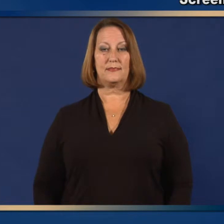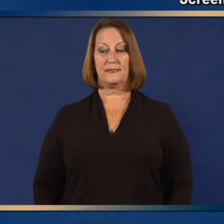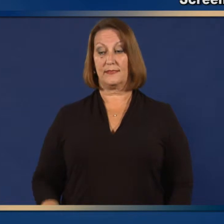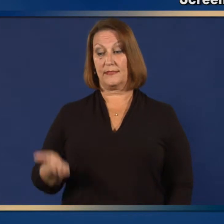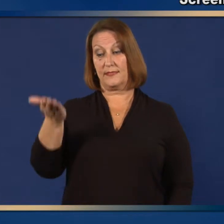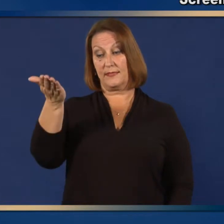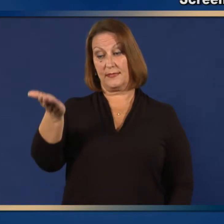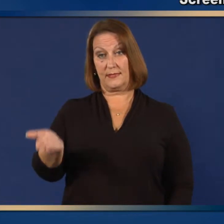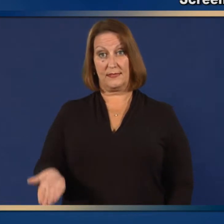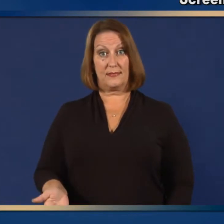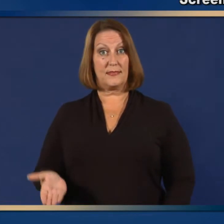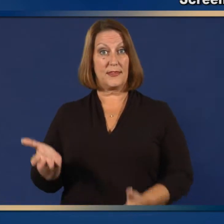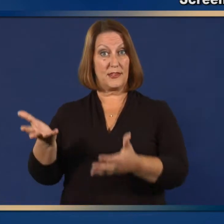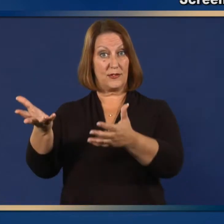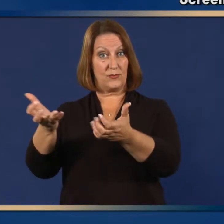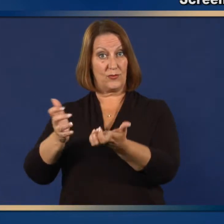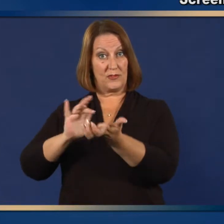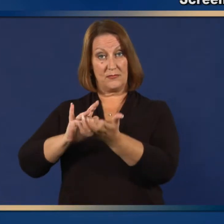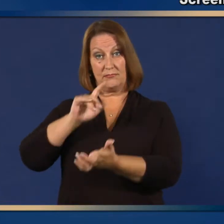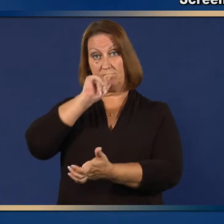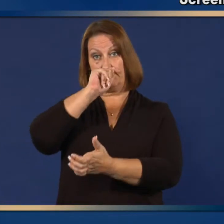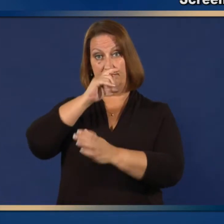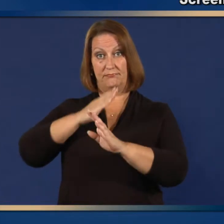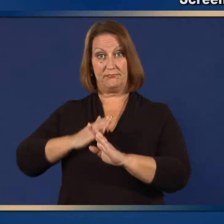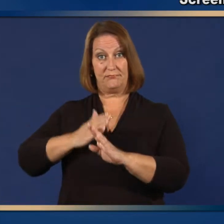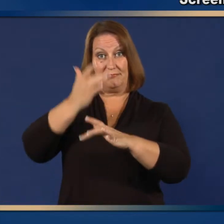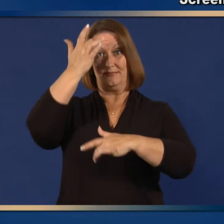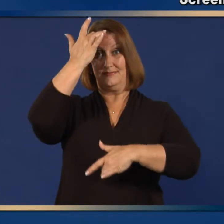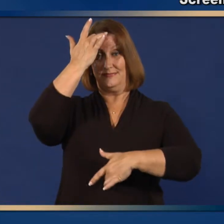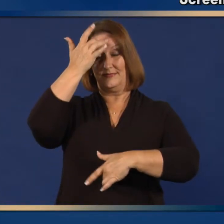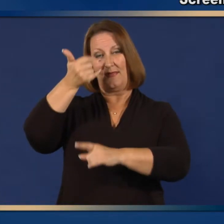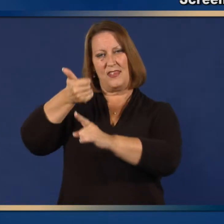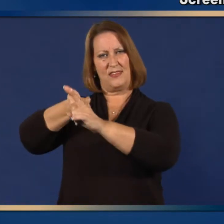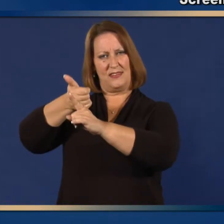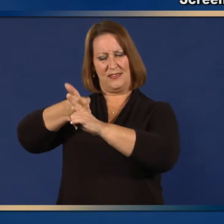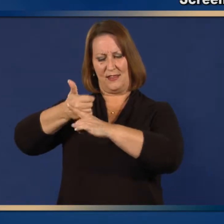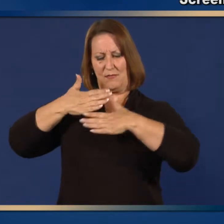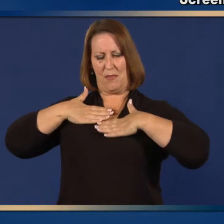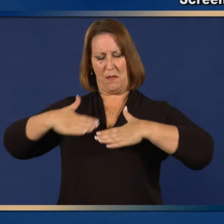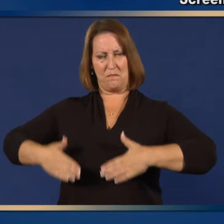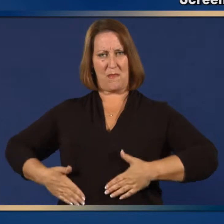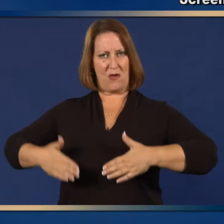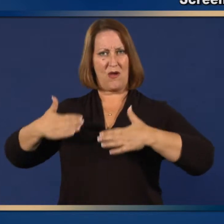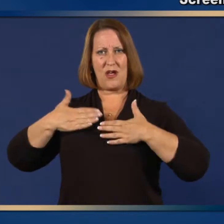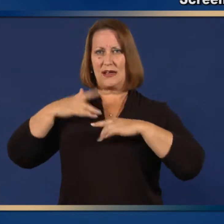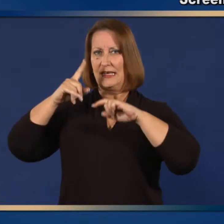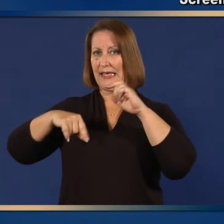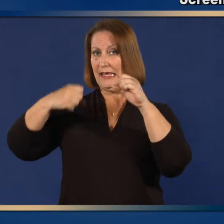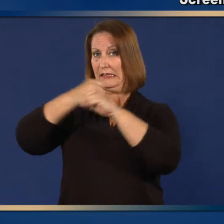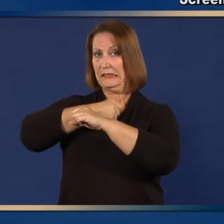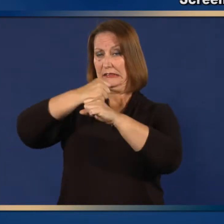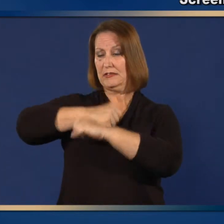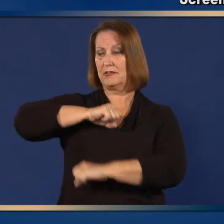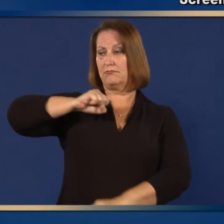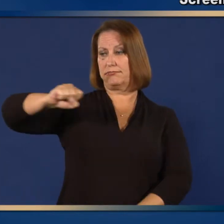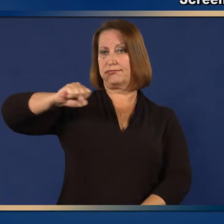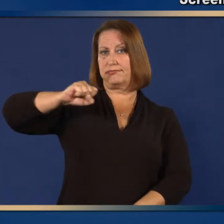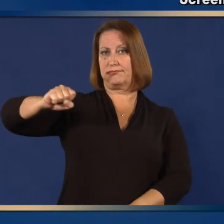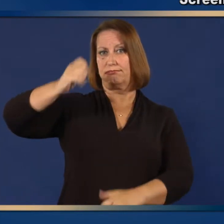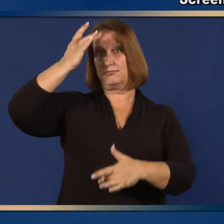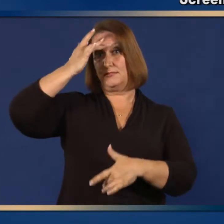Does the person to be vaccinated have a weakened immune system? 8. of HIV